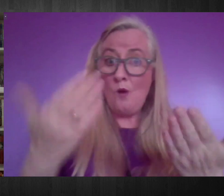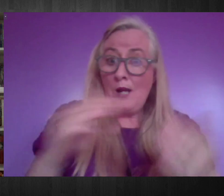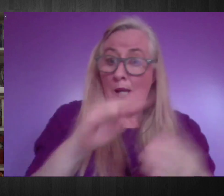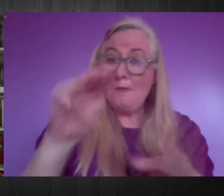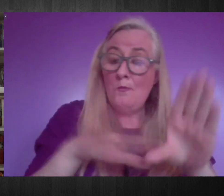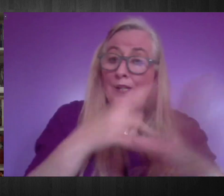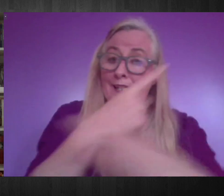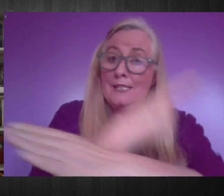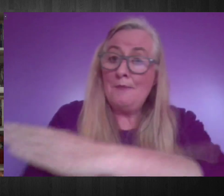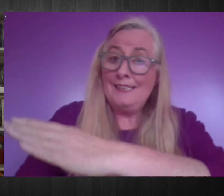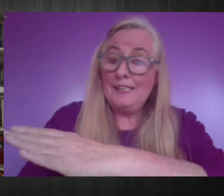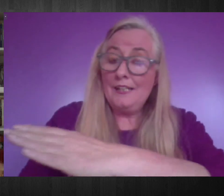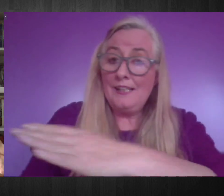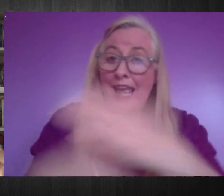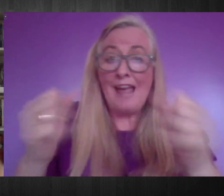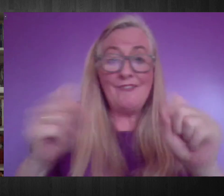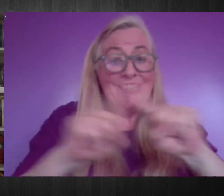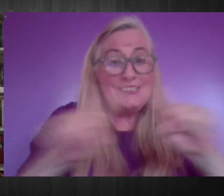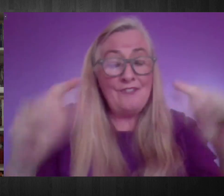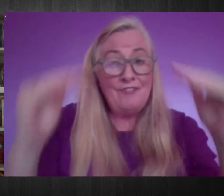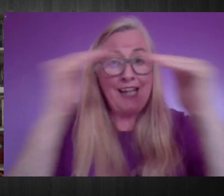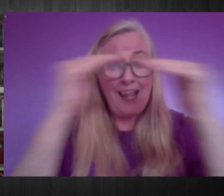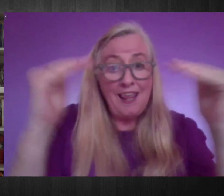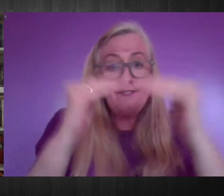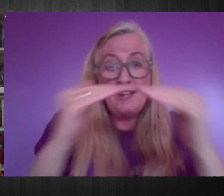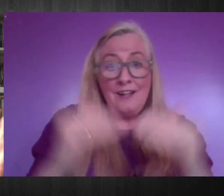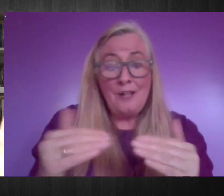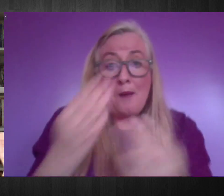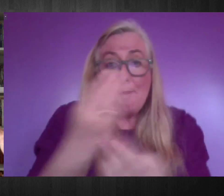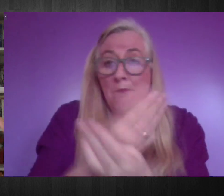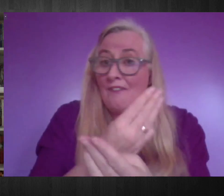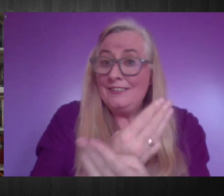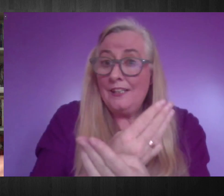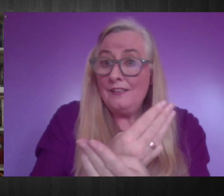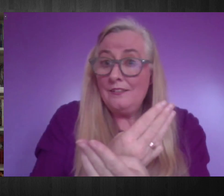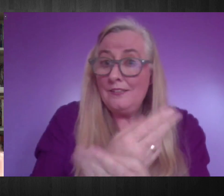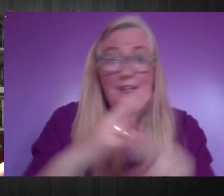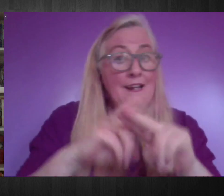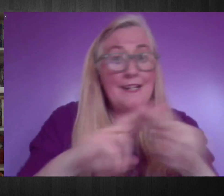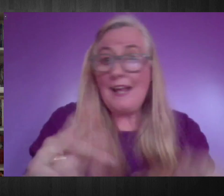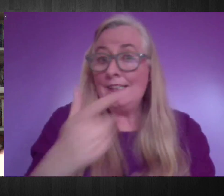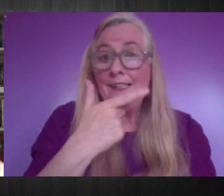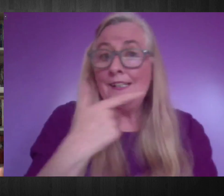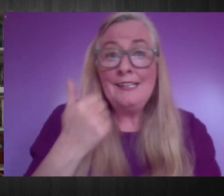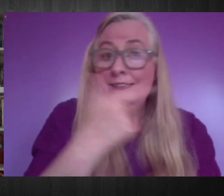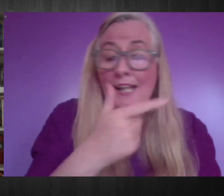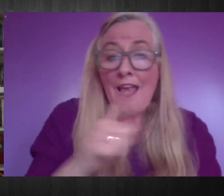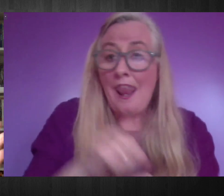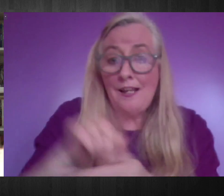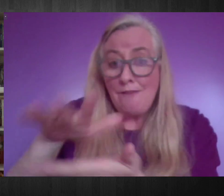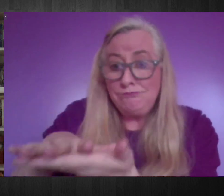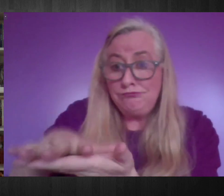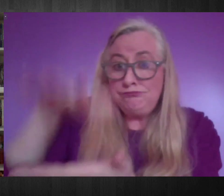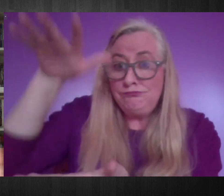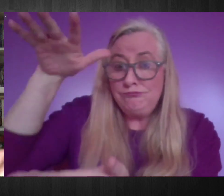greater levels of poverty is not easy to just say, well, you can stockpile medicines or food or